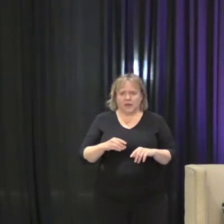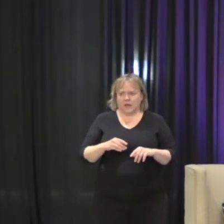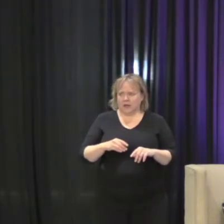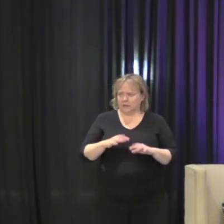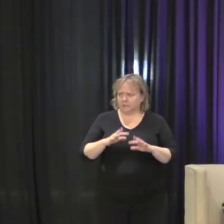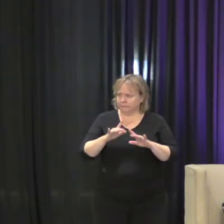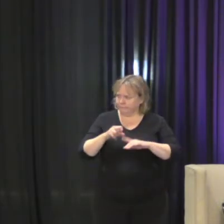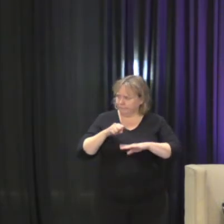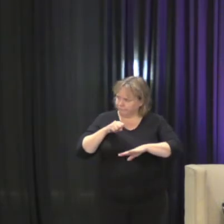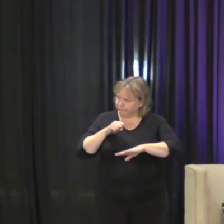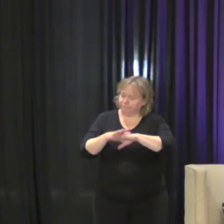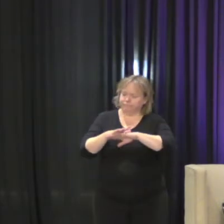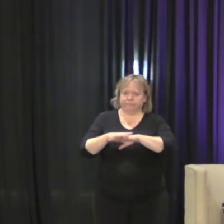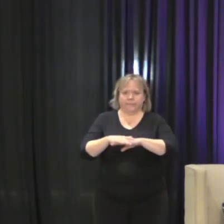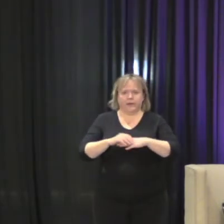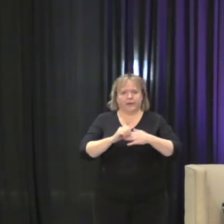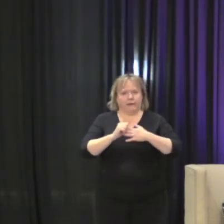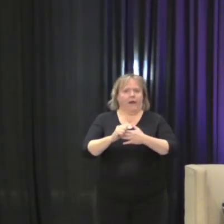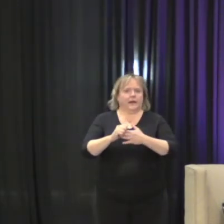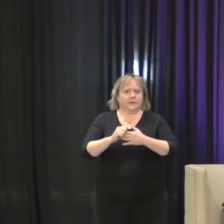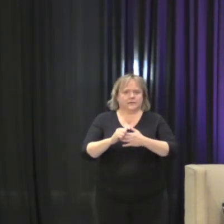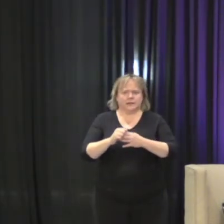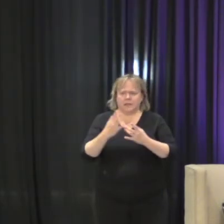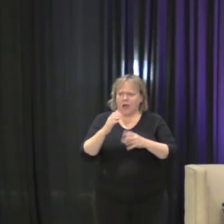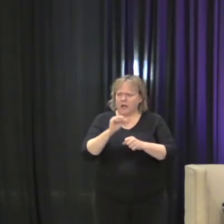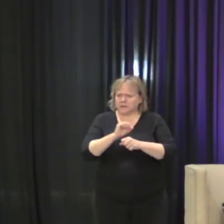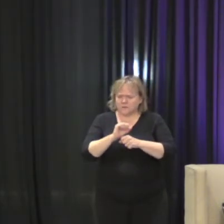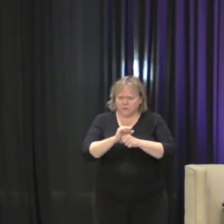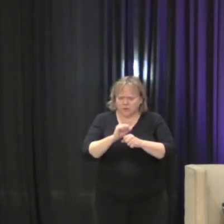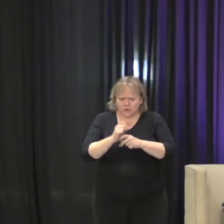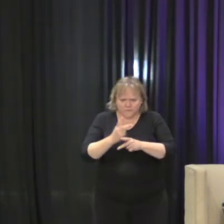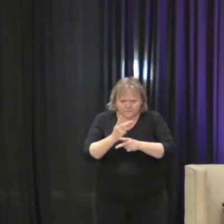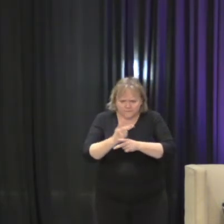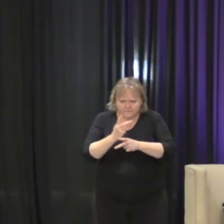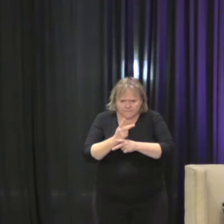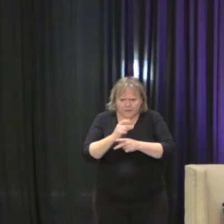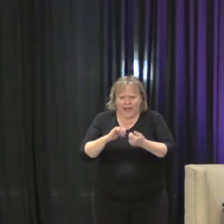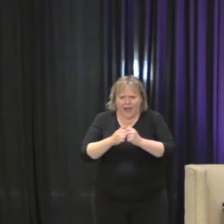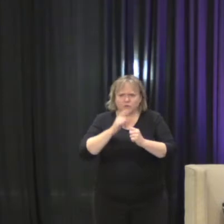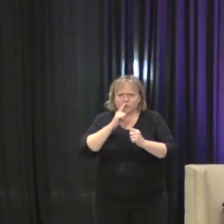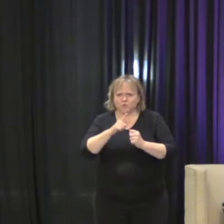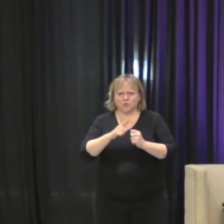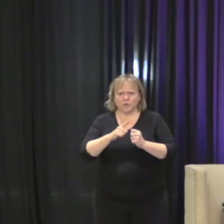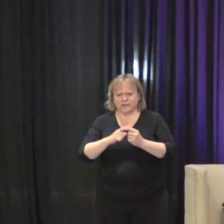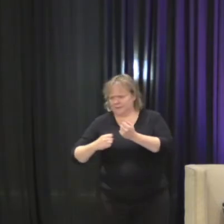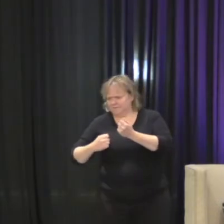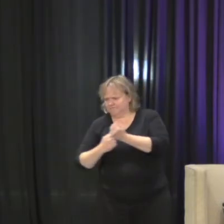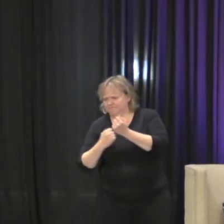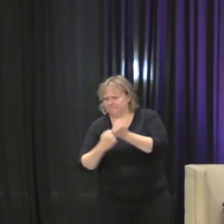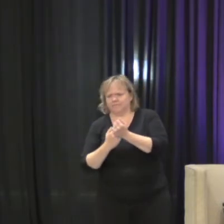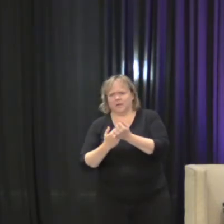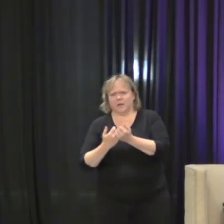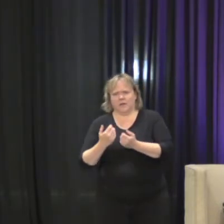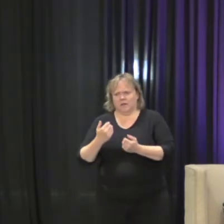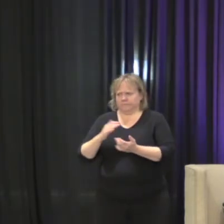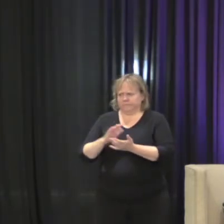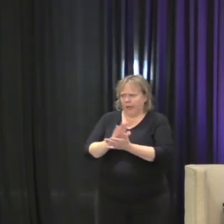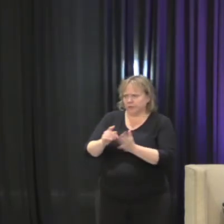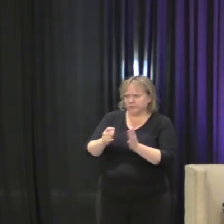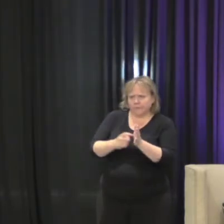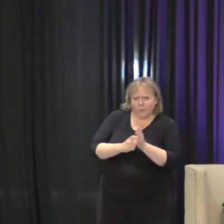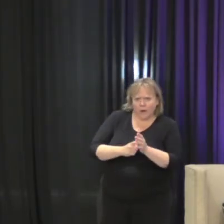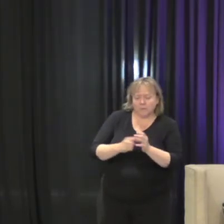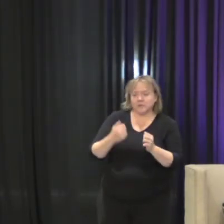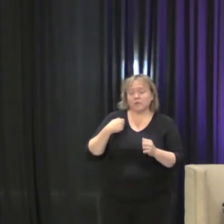did a lot of work to beef up requirements under Title